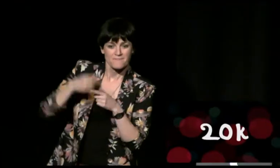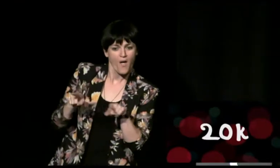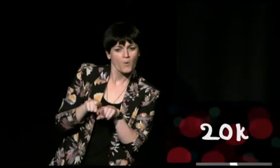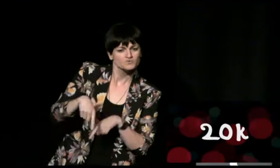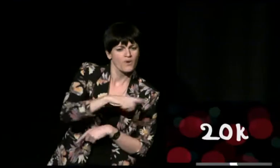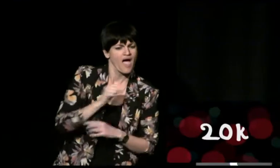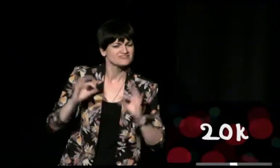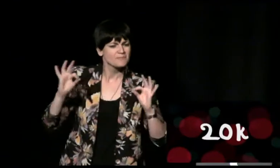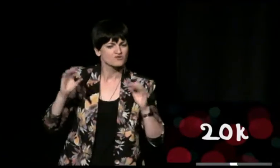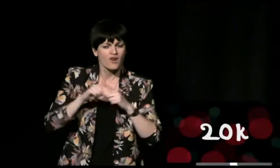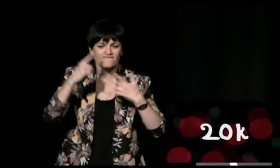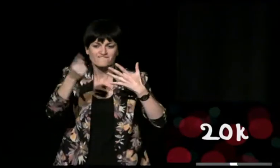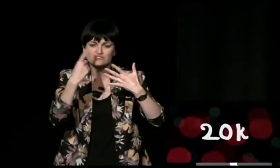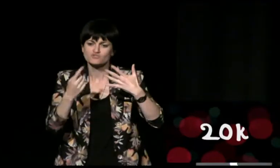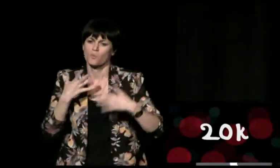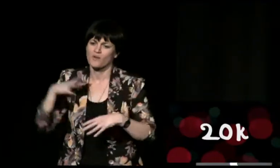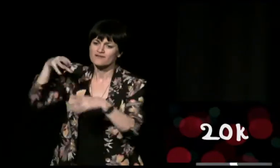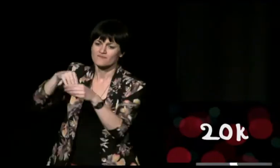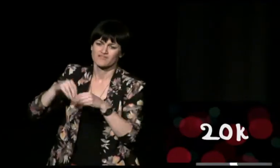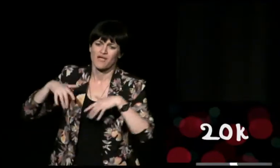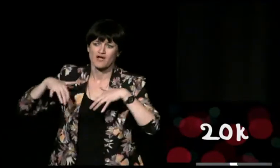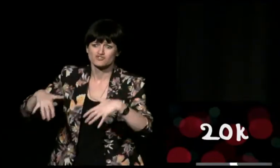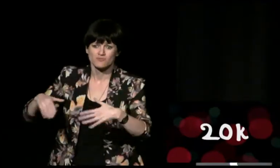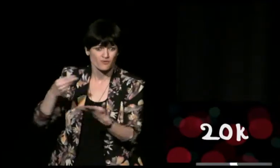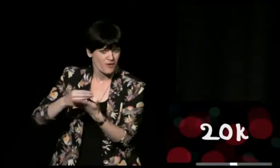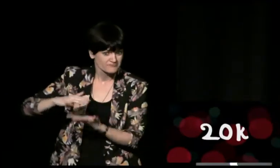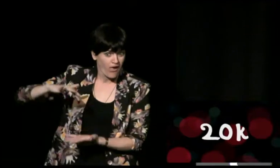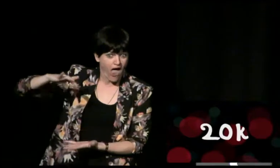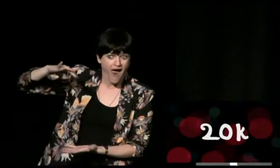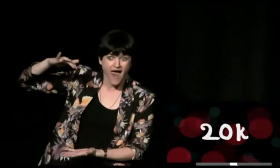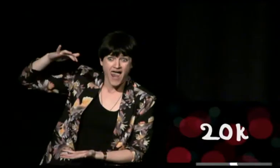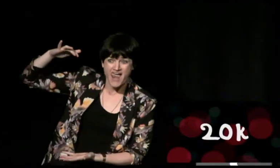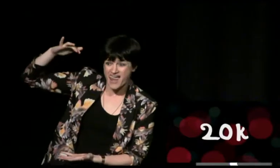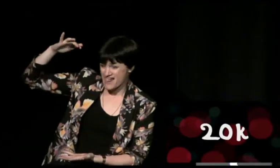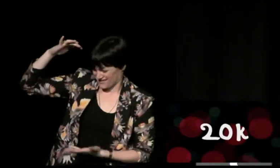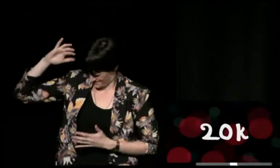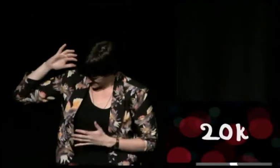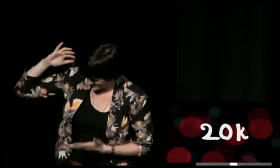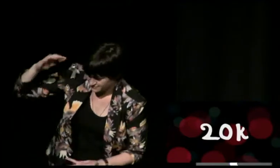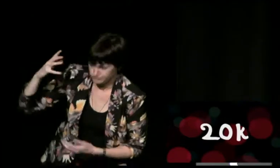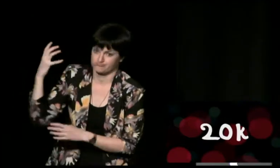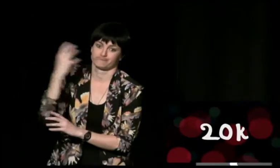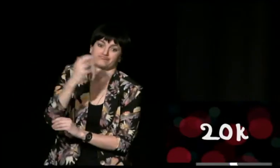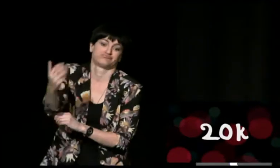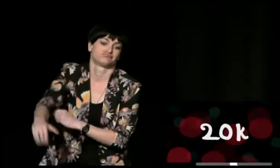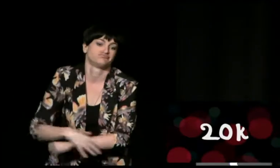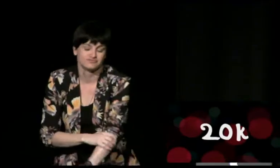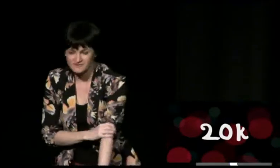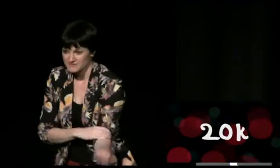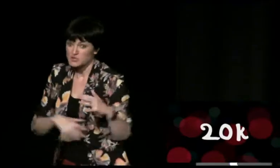as things grew and we added more sort of deaf specific features to the archive those costs really did start